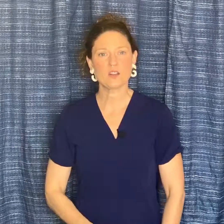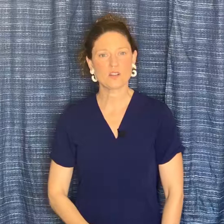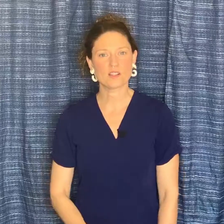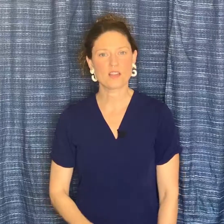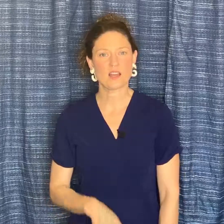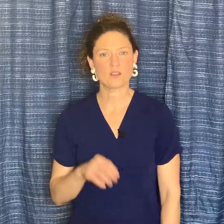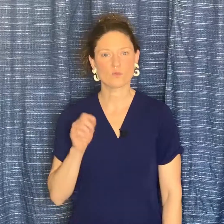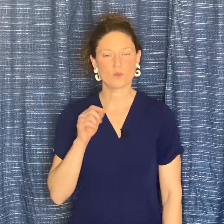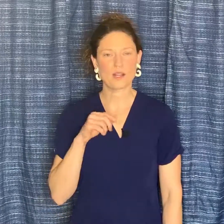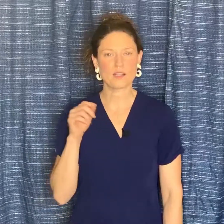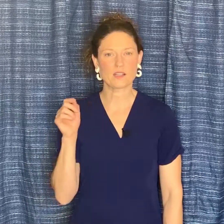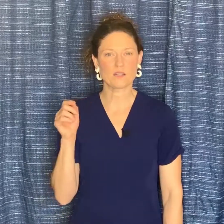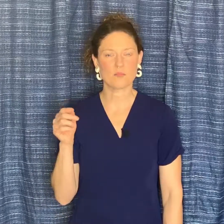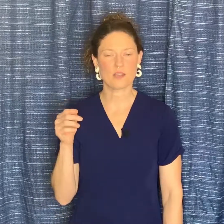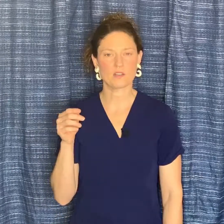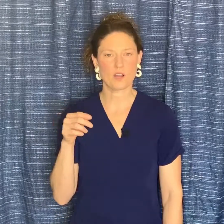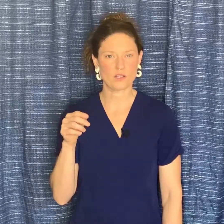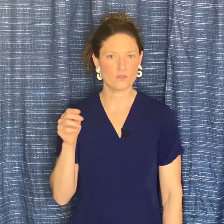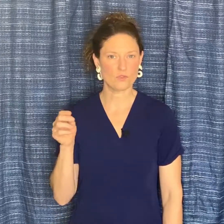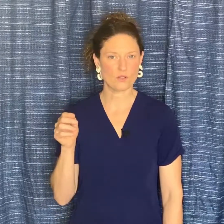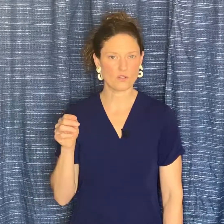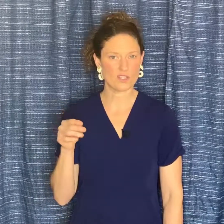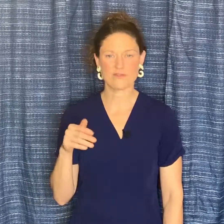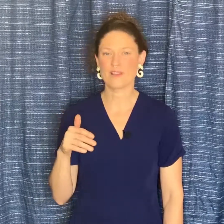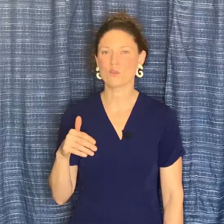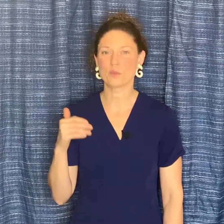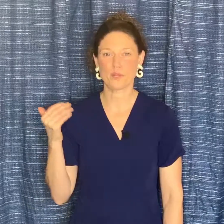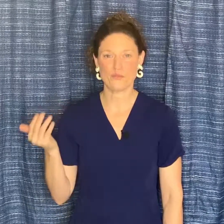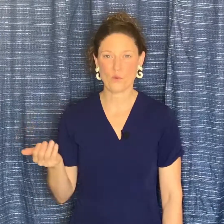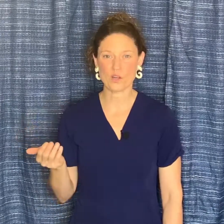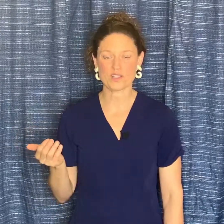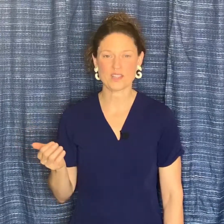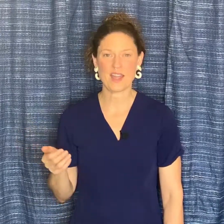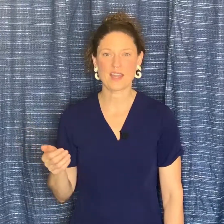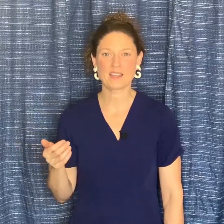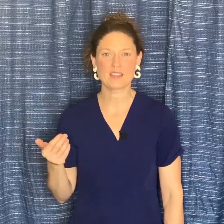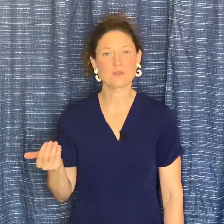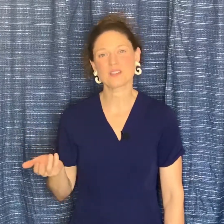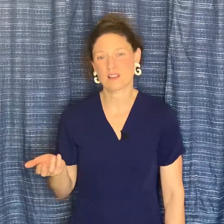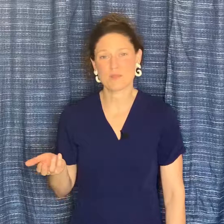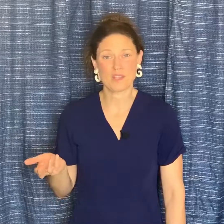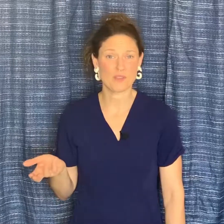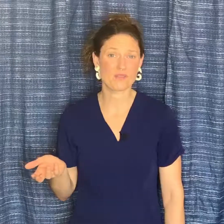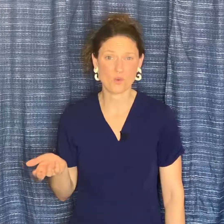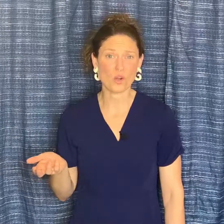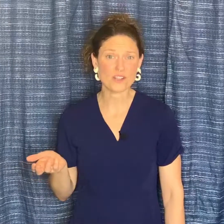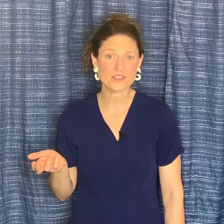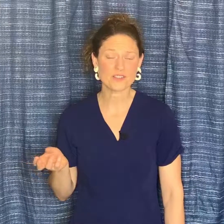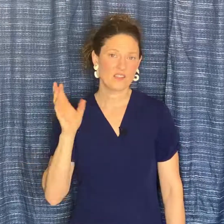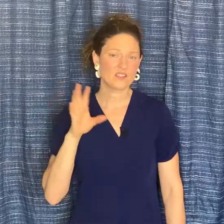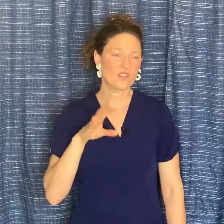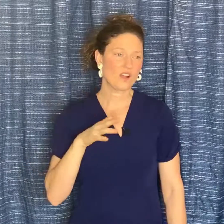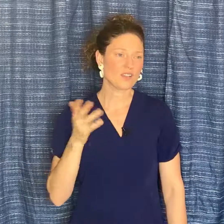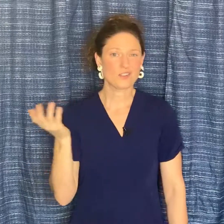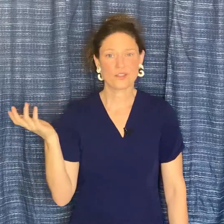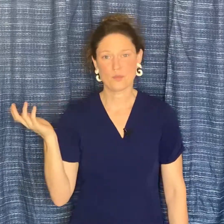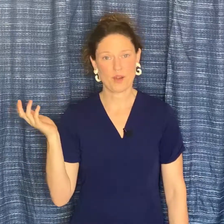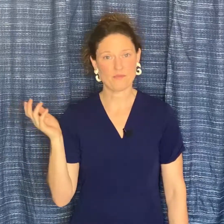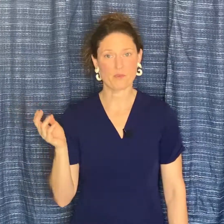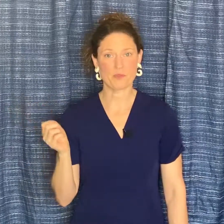noticed that writing in my gratitude journal just felt really forced. And it was kind of making me feel worse. And so I just took a break from it.